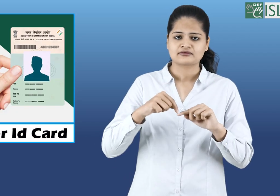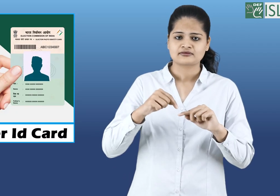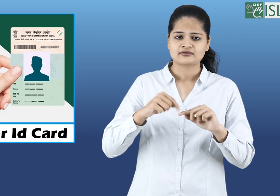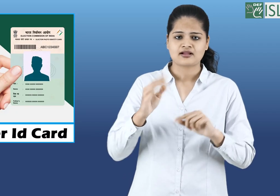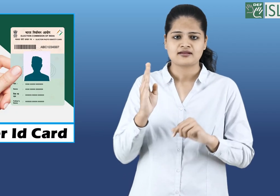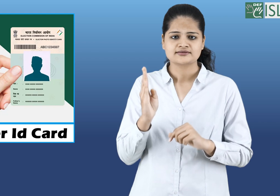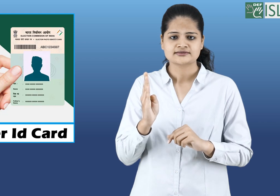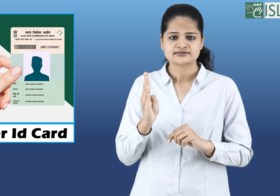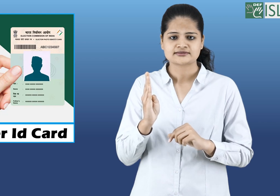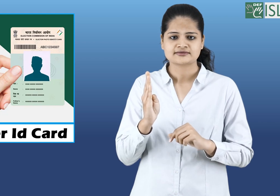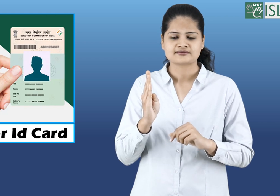Voter ID Card